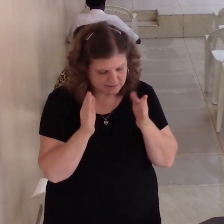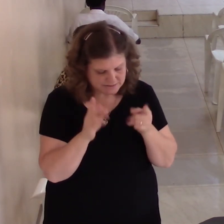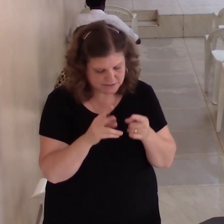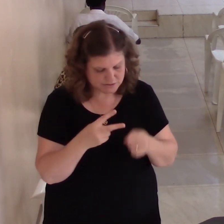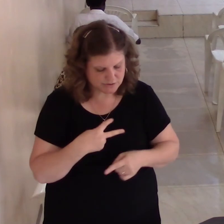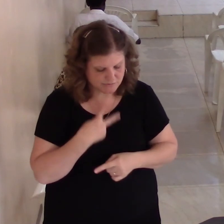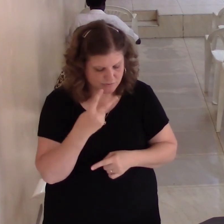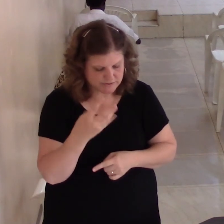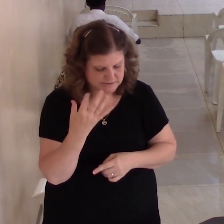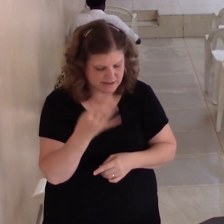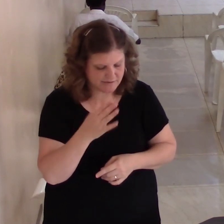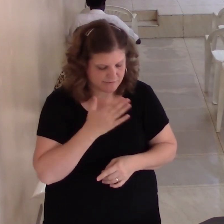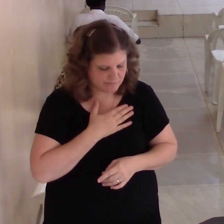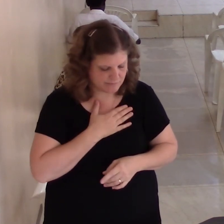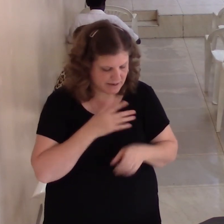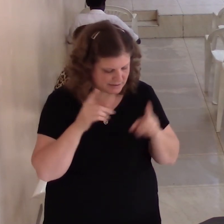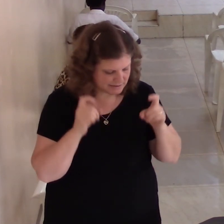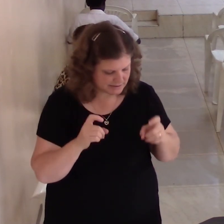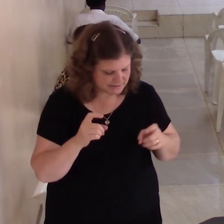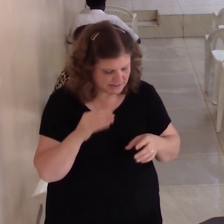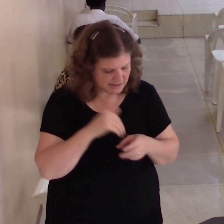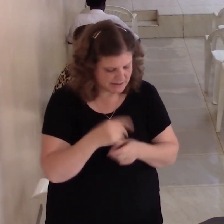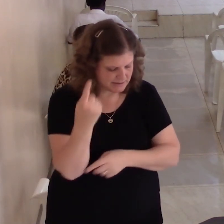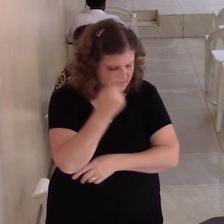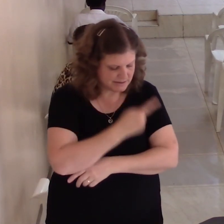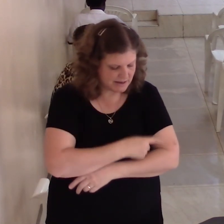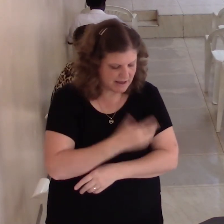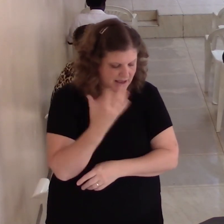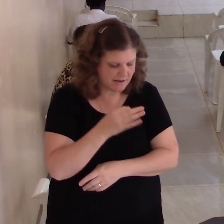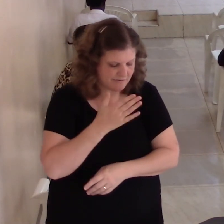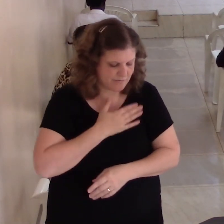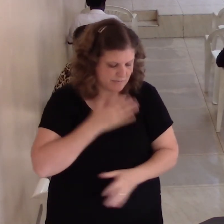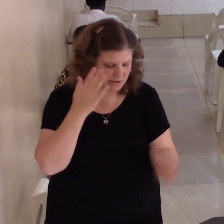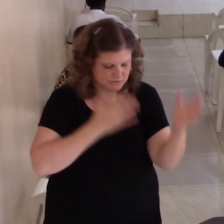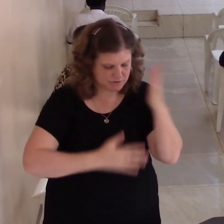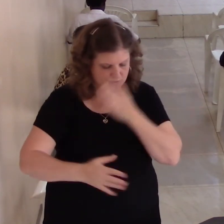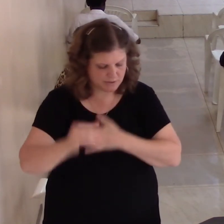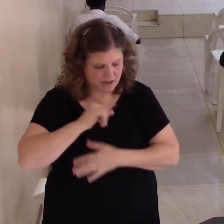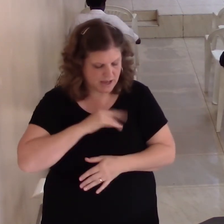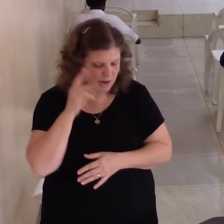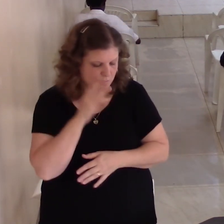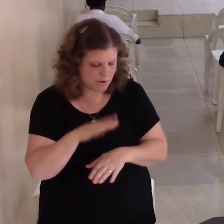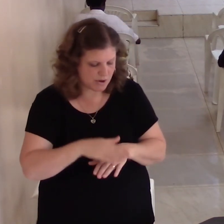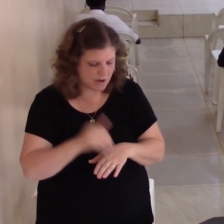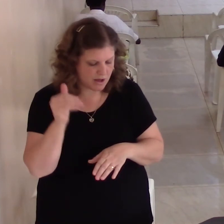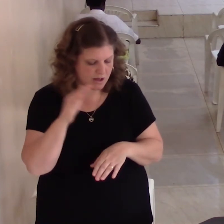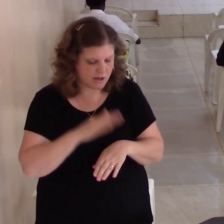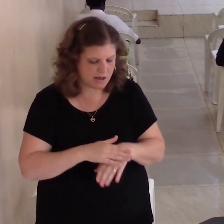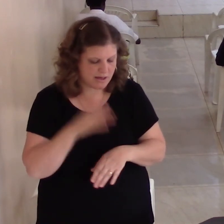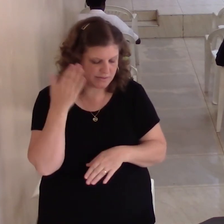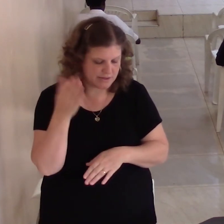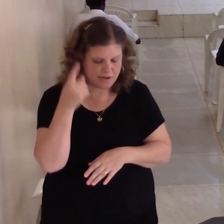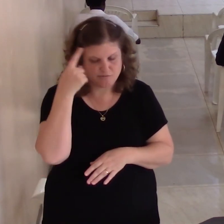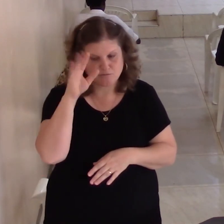I will call upon thee for thou wilt answer me this matter of prayer